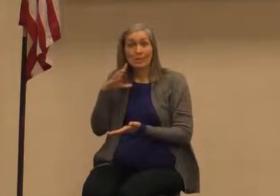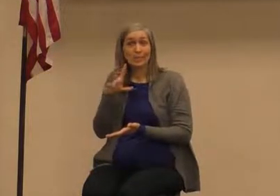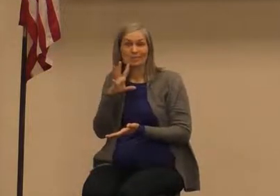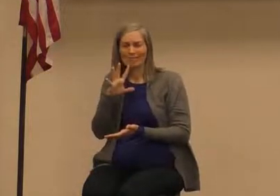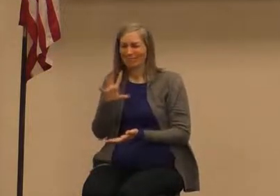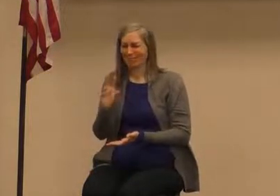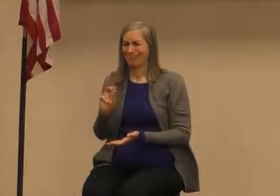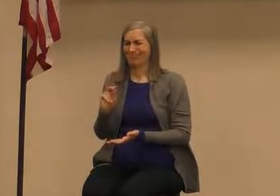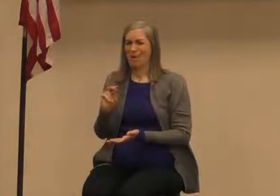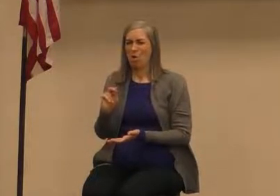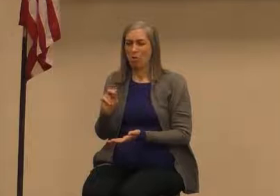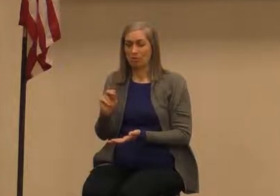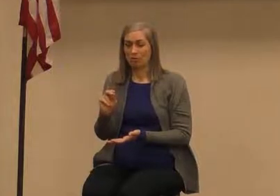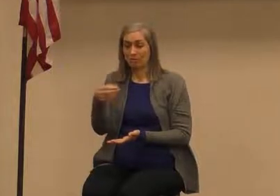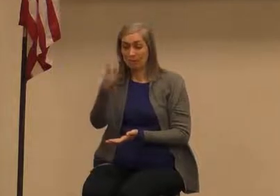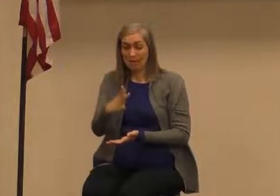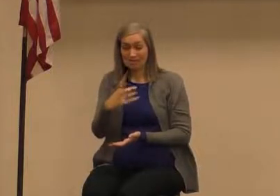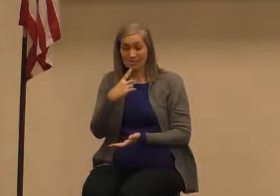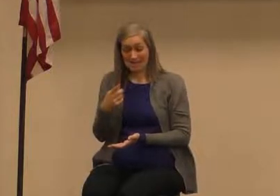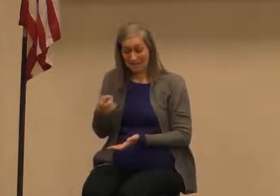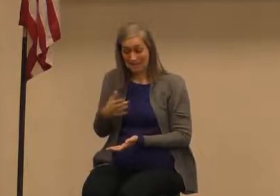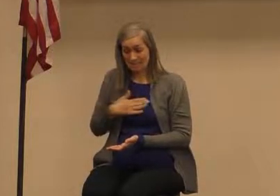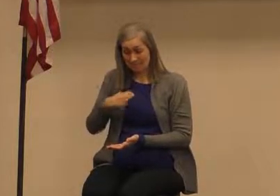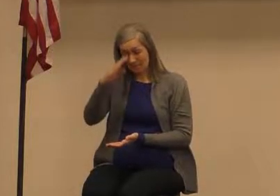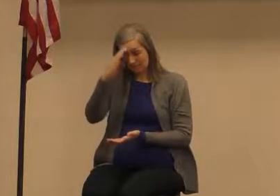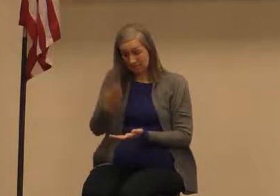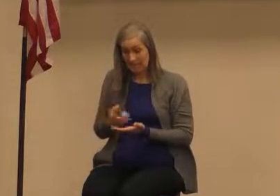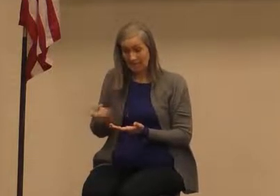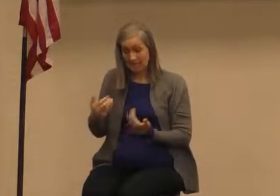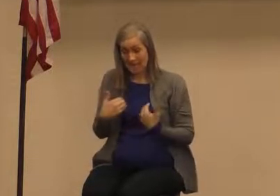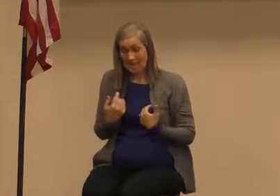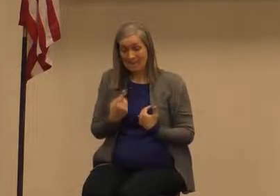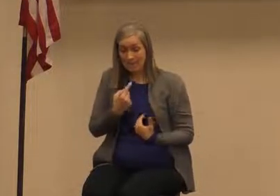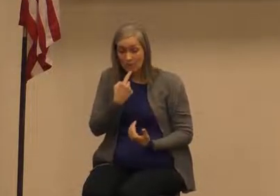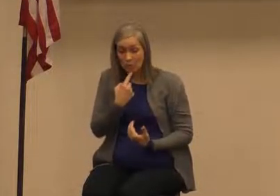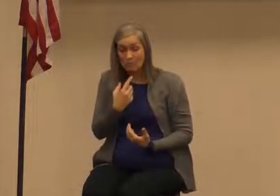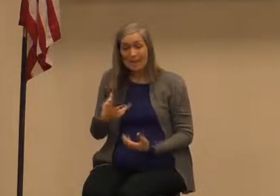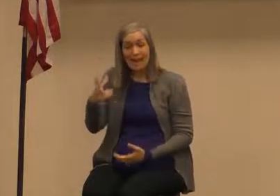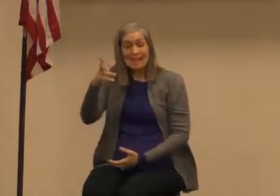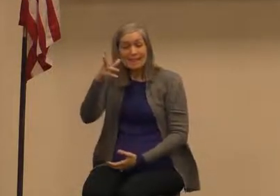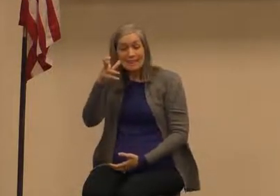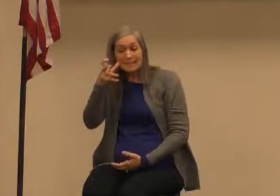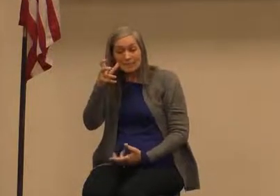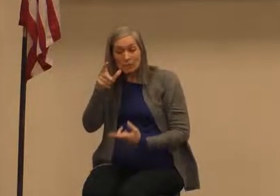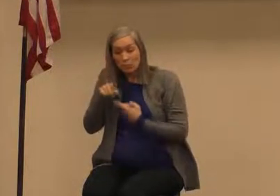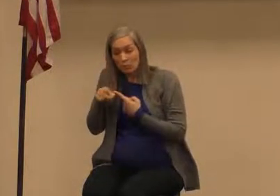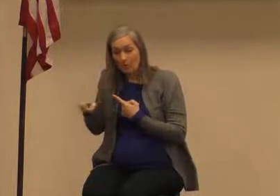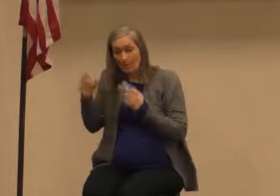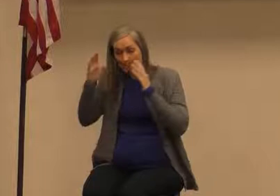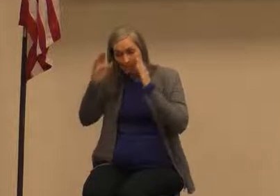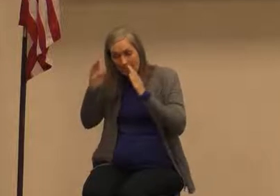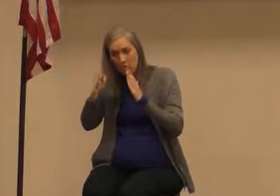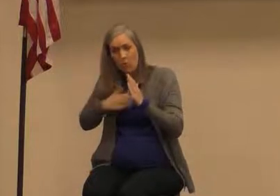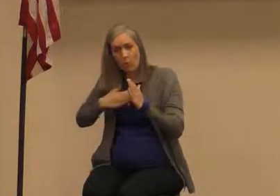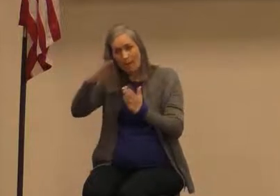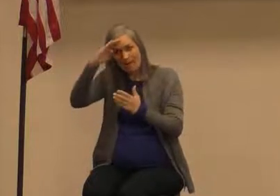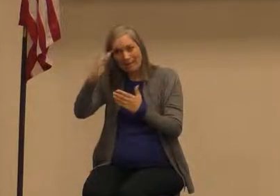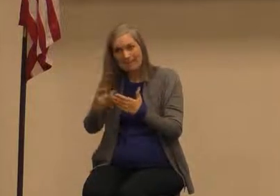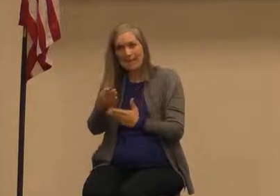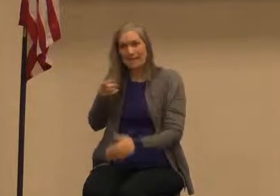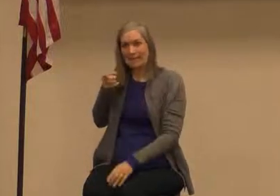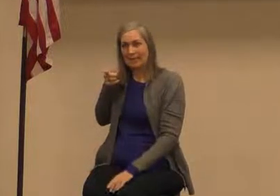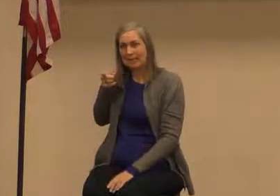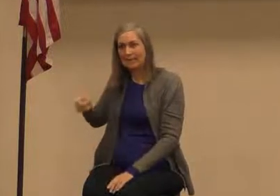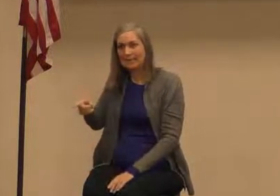he's saying he's got something to tell you so listen pay attention to my son because he is